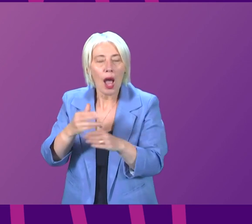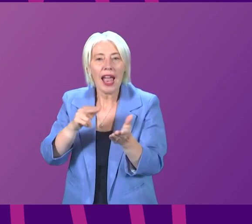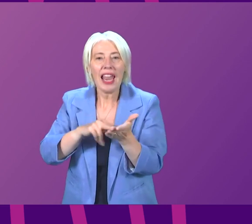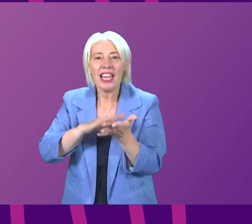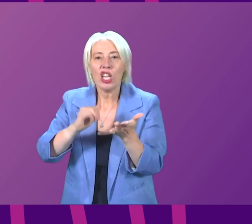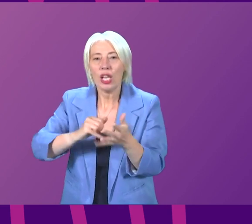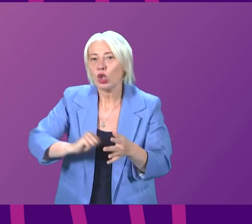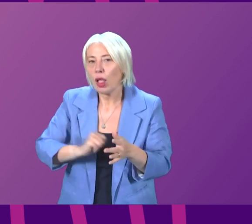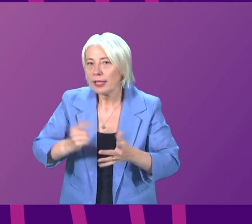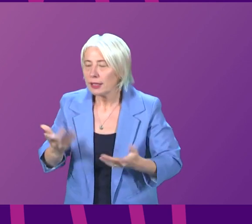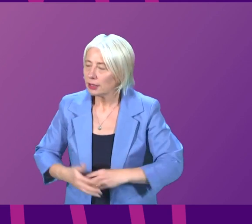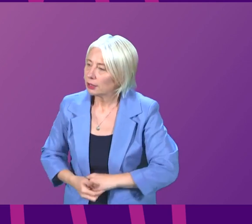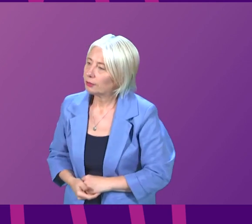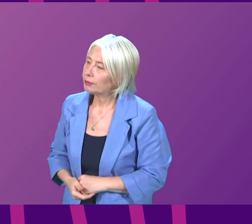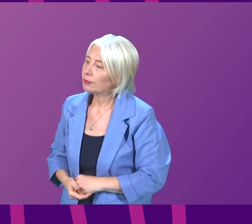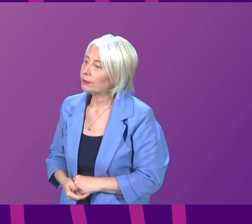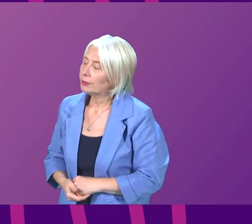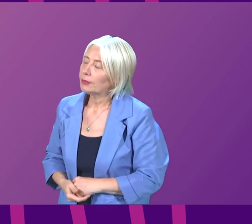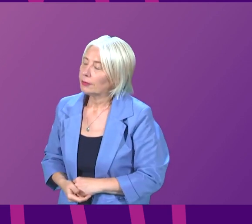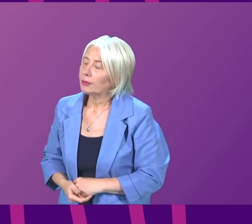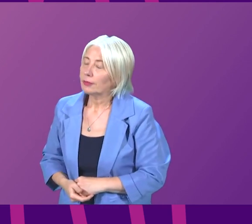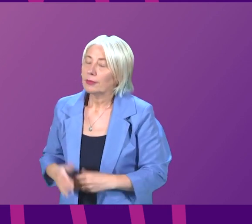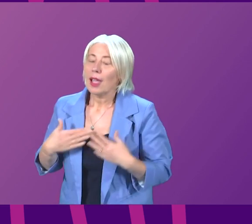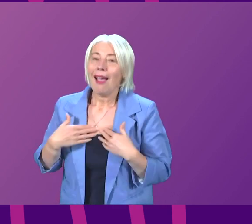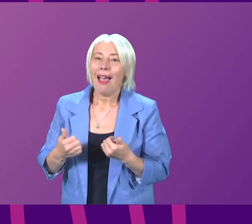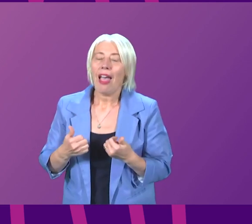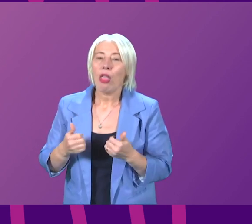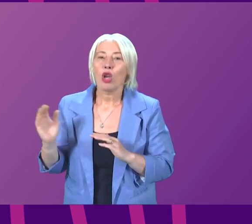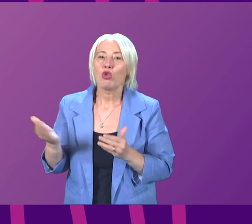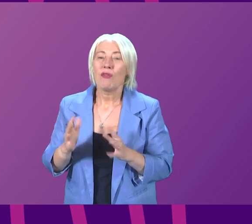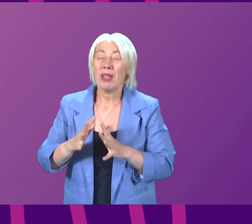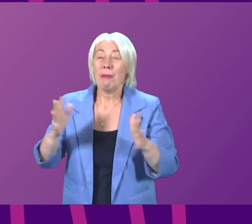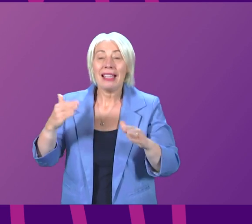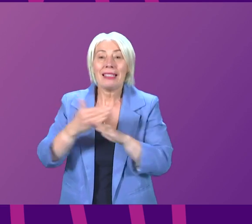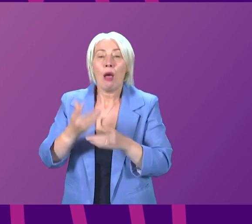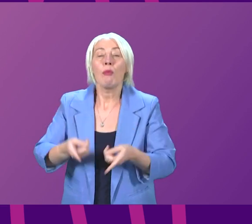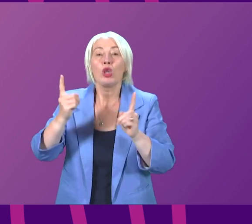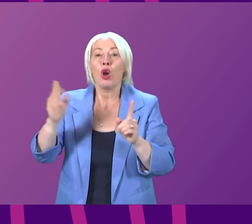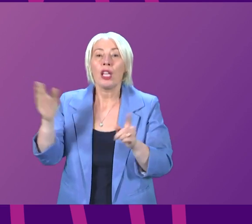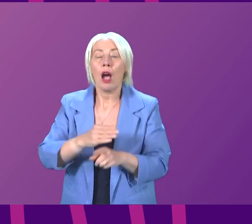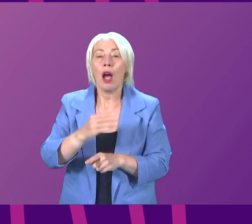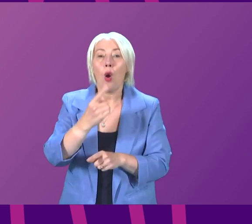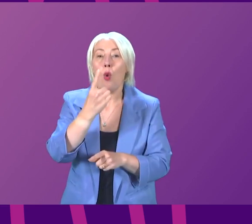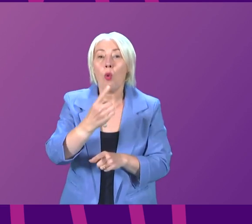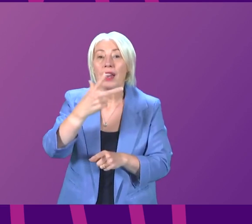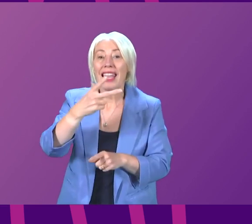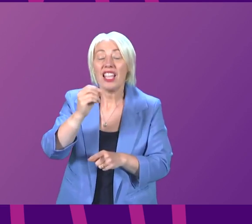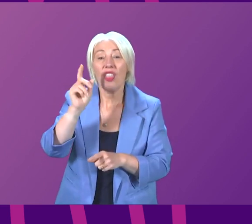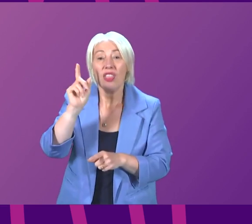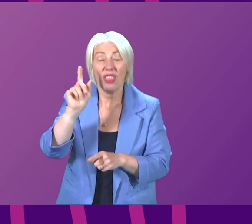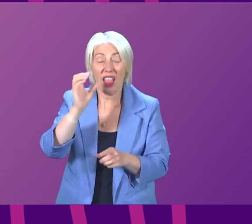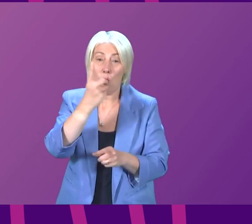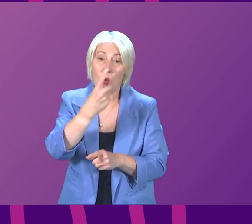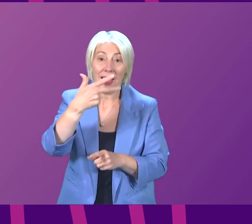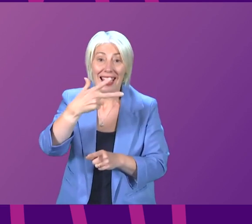First Minister Our health service is the largest employer in the country with nearly 180,000 staff many